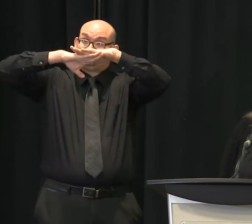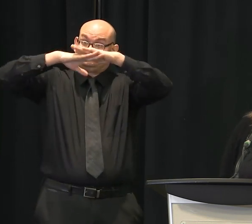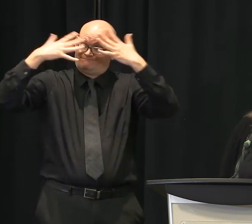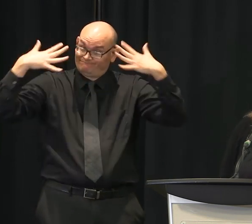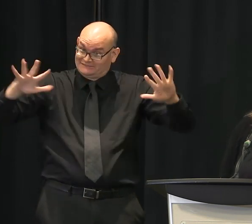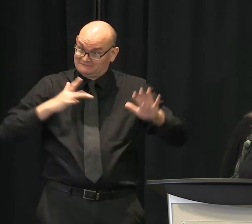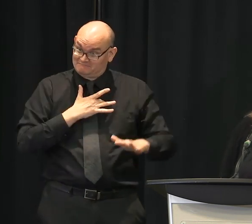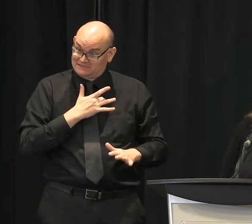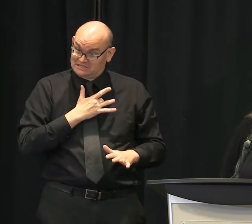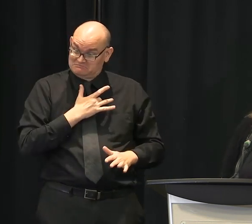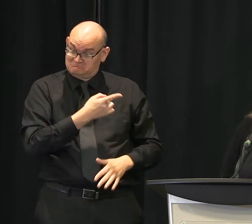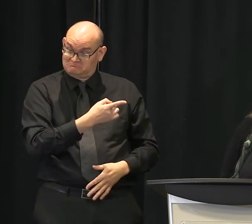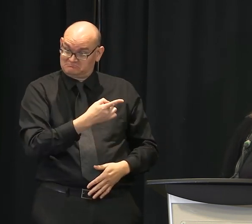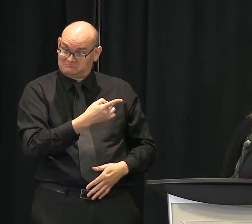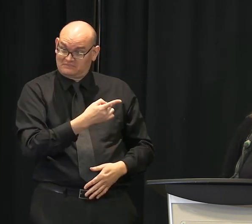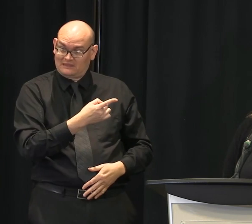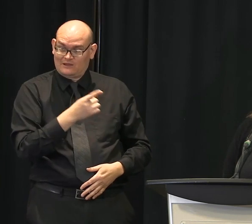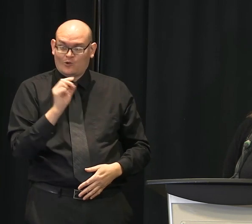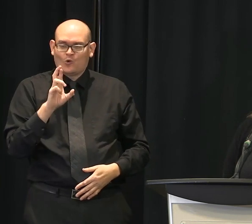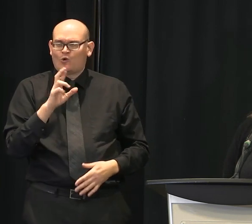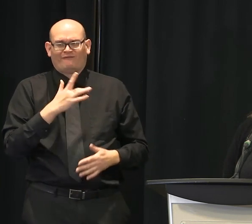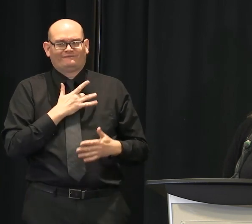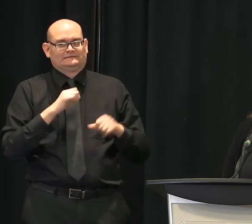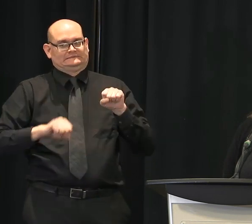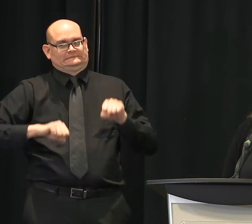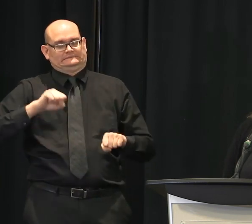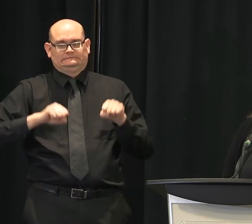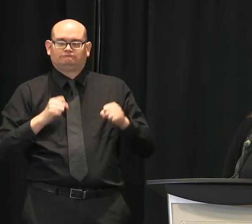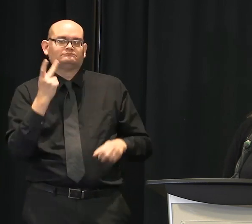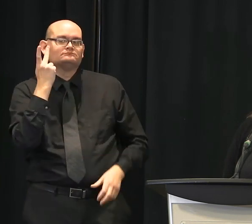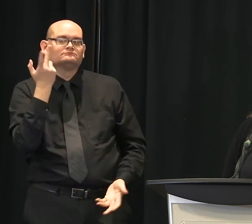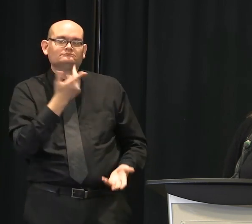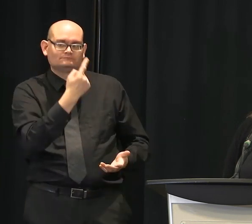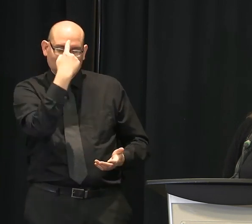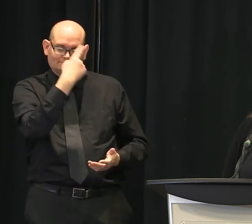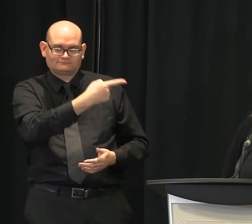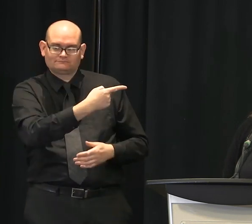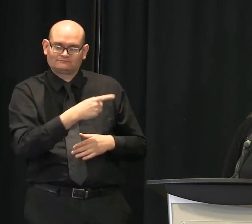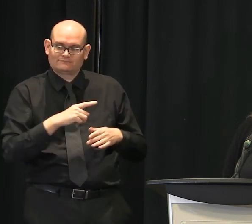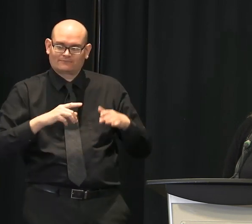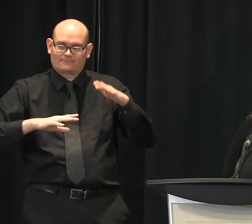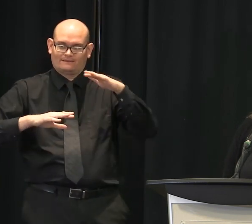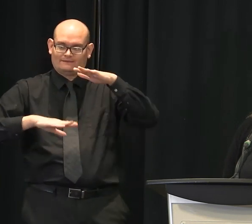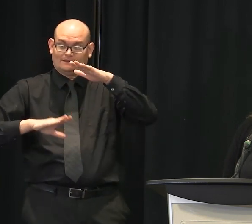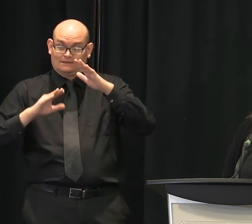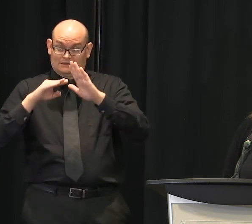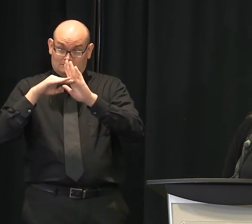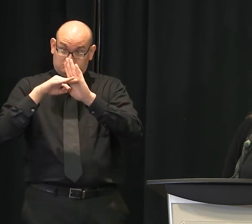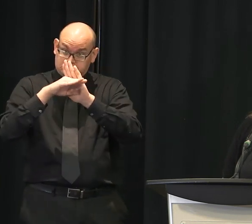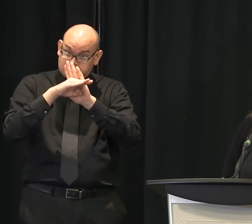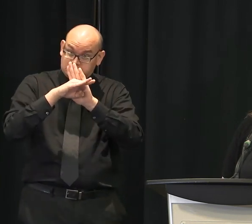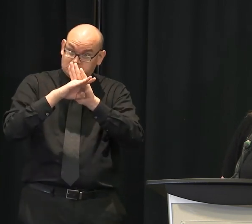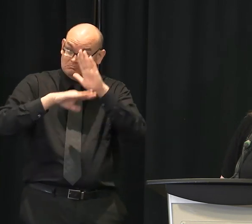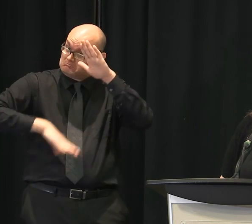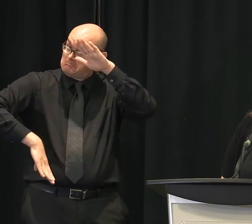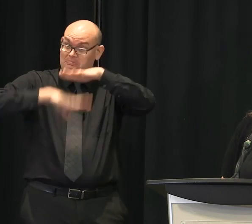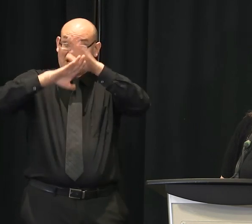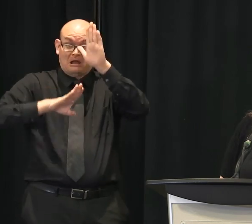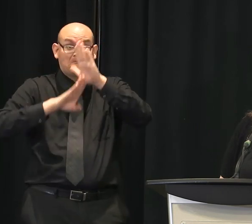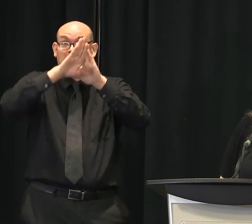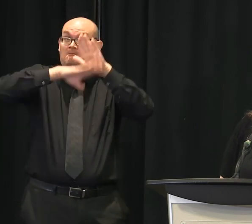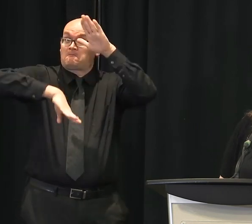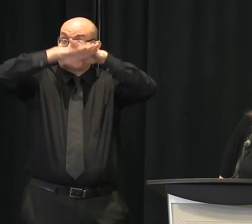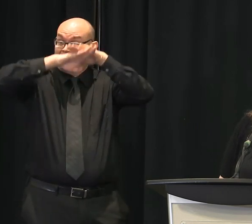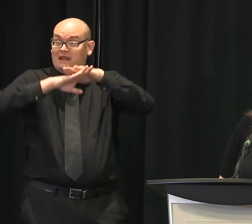three weeks. These numbers are tracking along exactly as Dr. Bell had predicted six or eight weeks ago. Is the surge